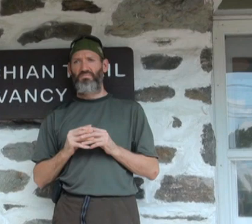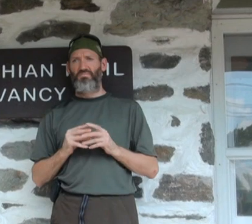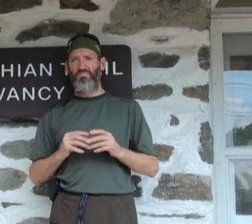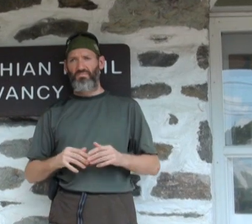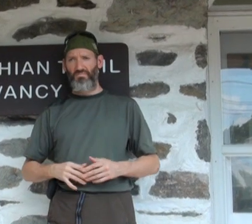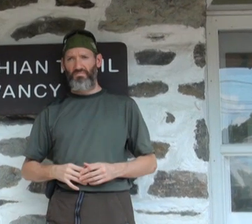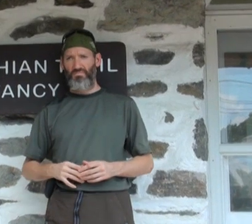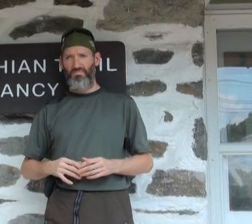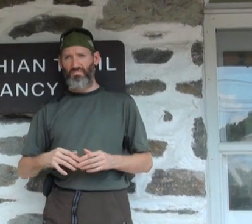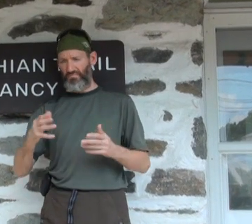Here you go.